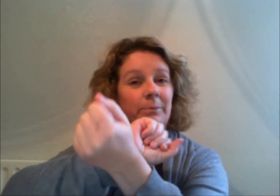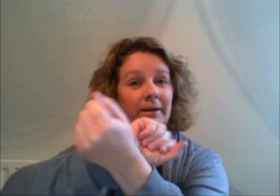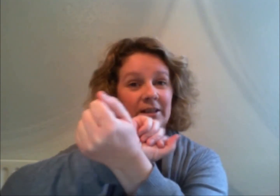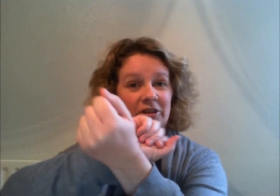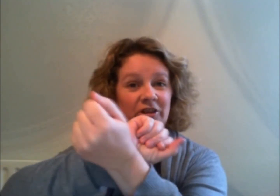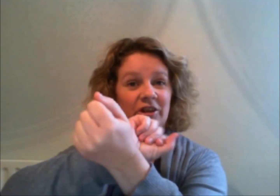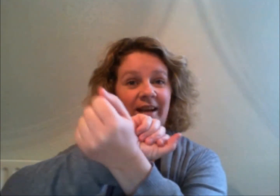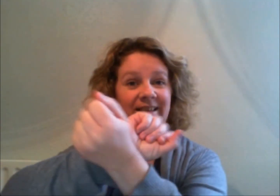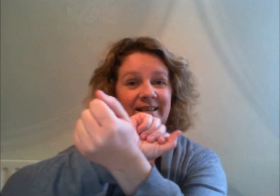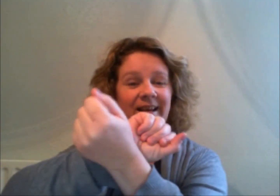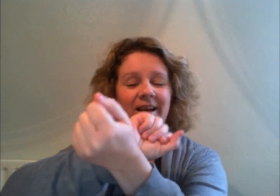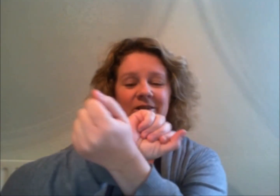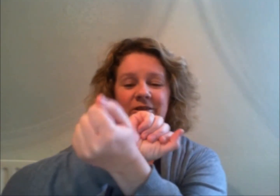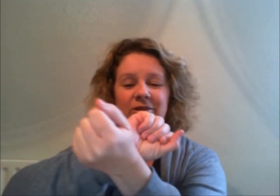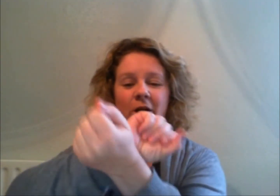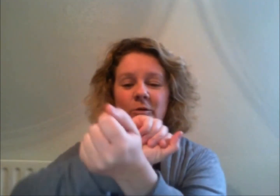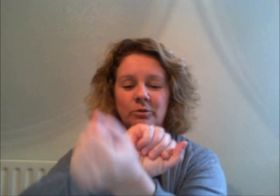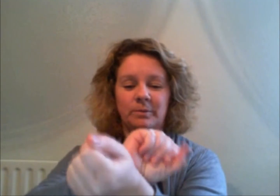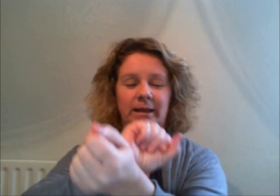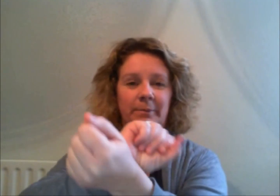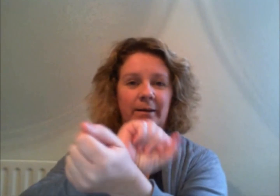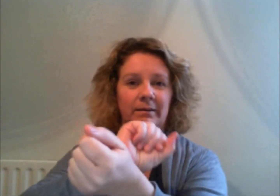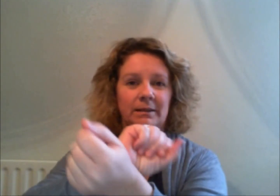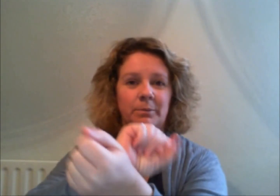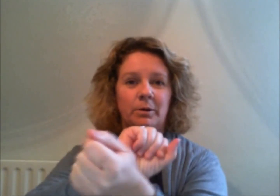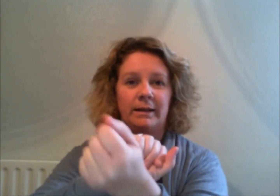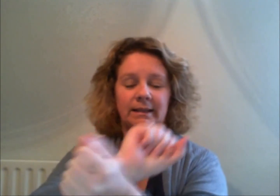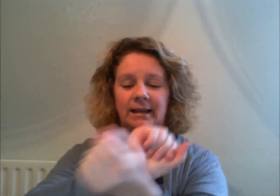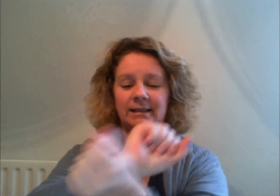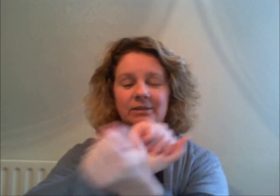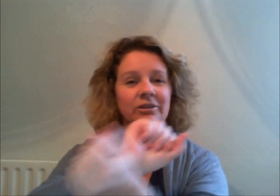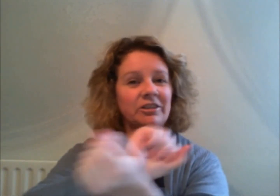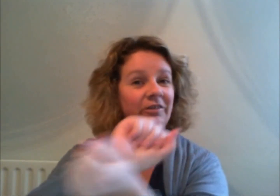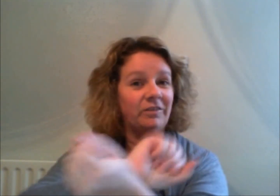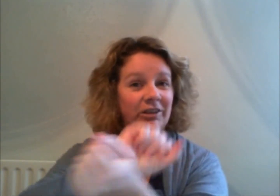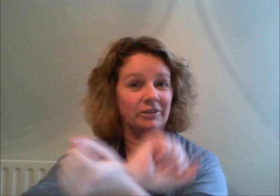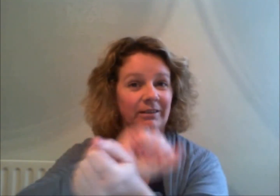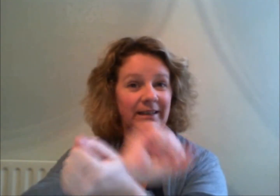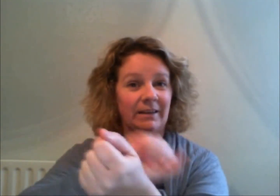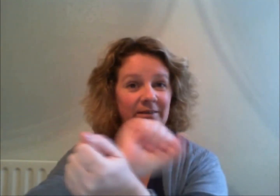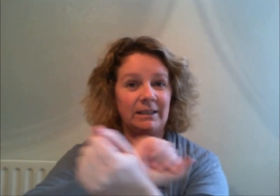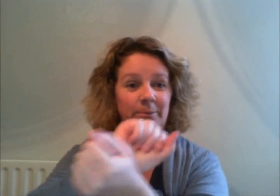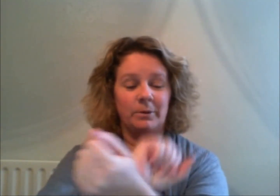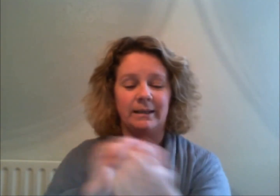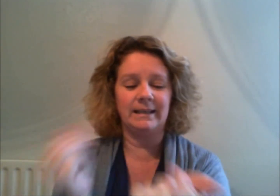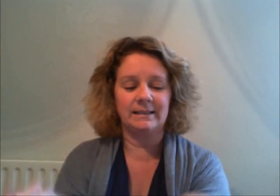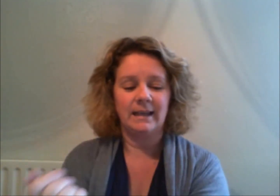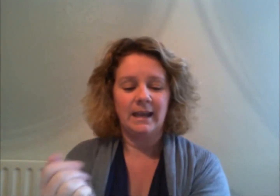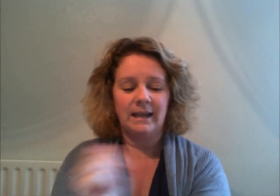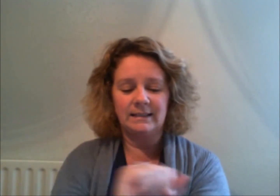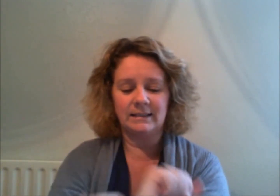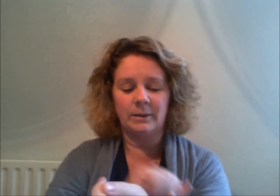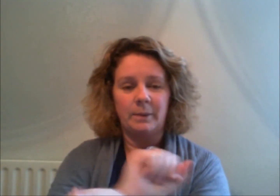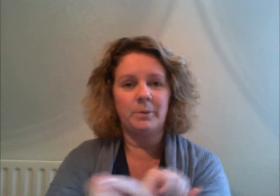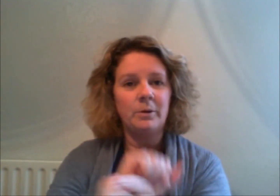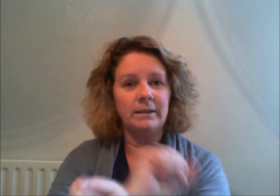Practitioner's training told me about this point and it's not an official EFT point it's it's a point